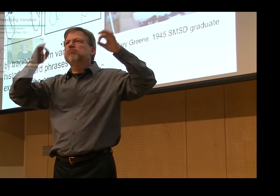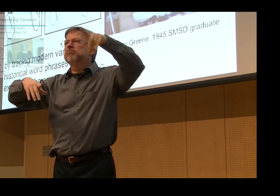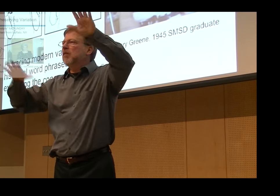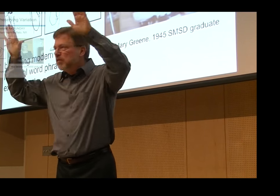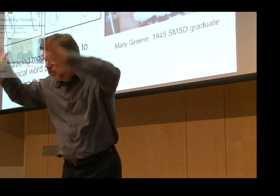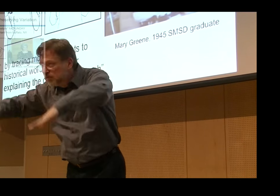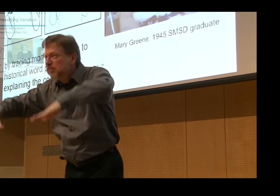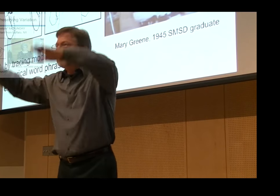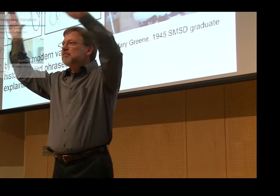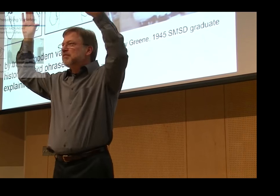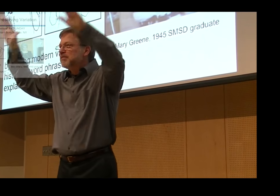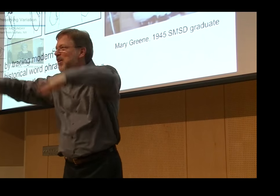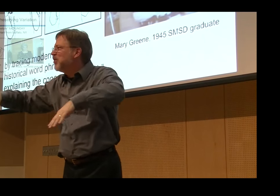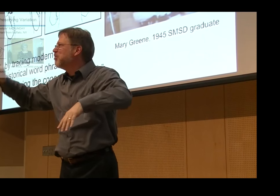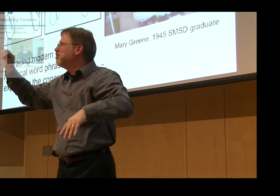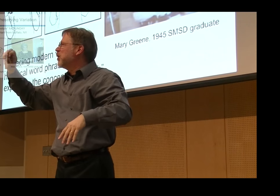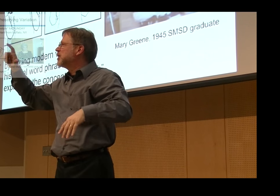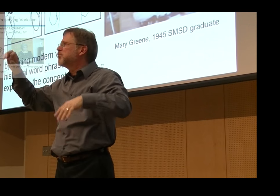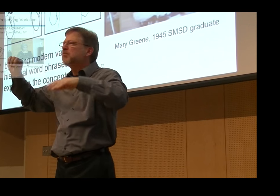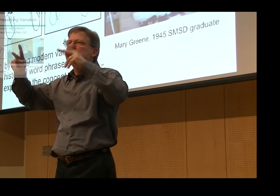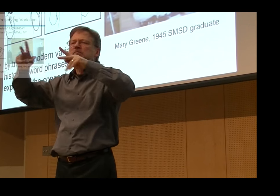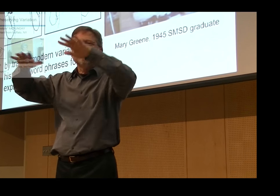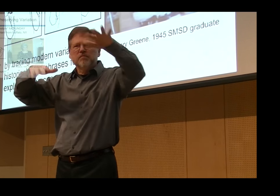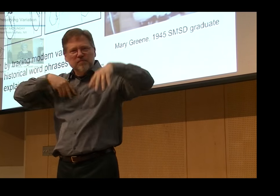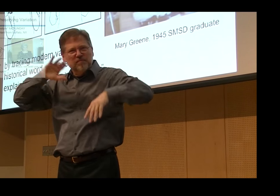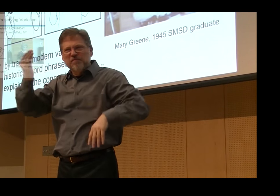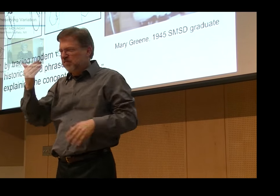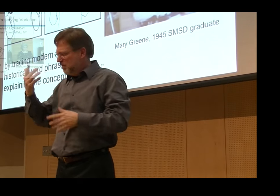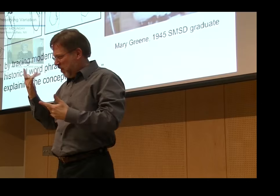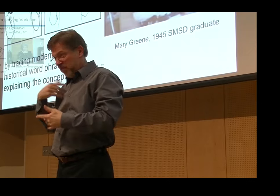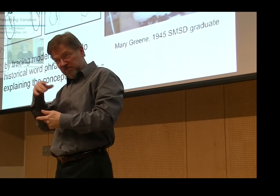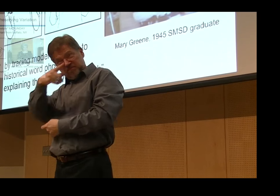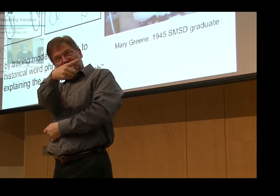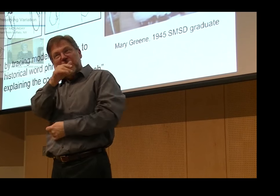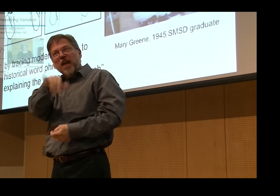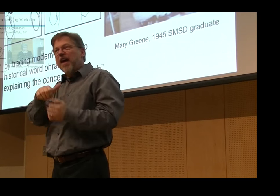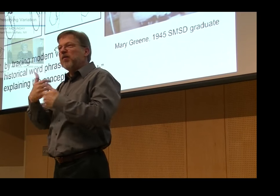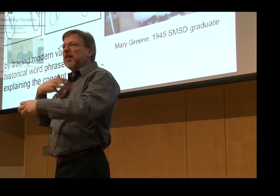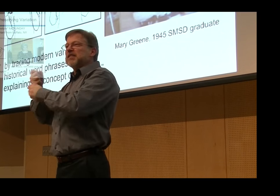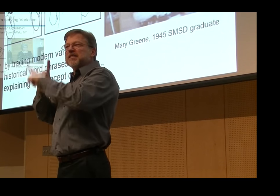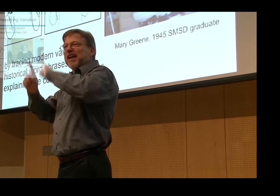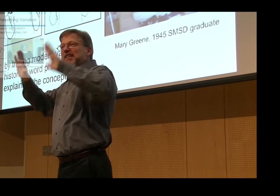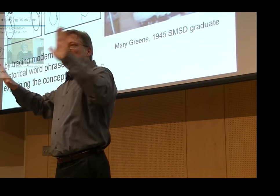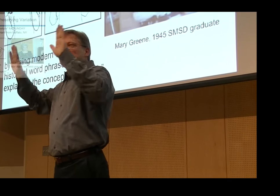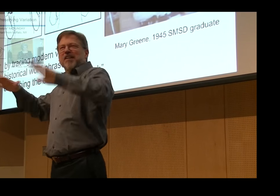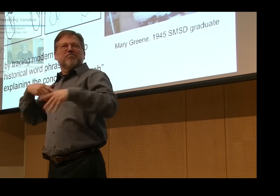say Sunday. Let's see. The etymology behind Sunday. One etymology may be